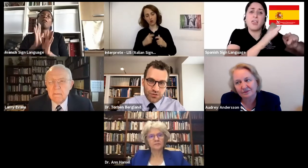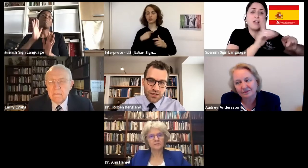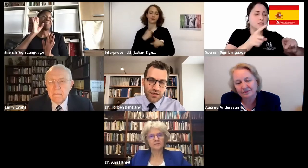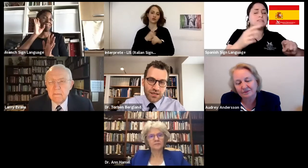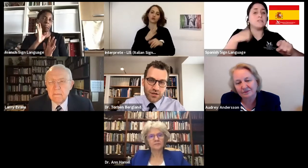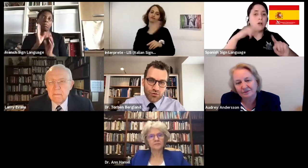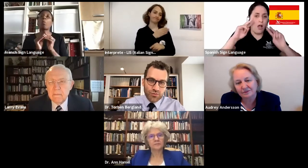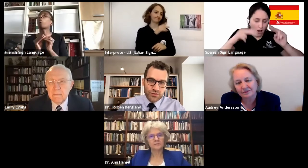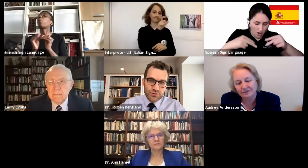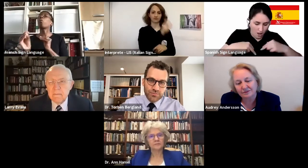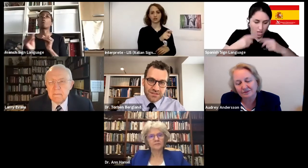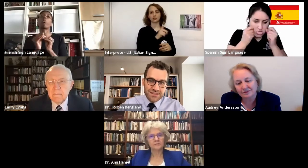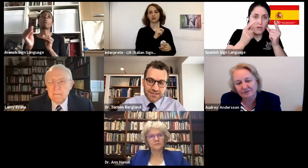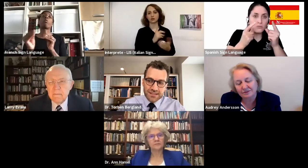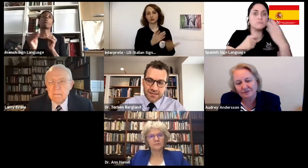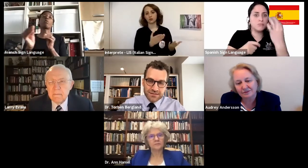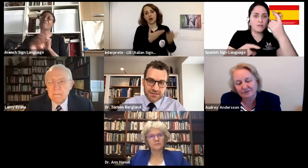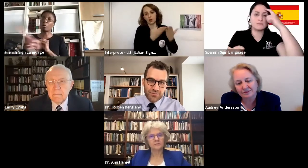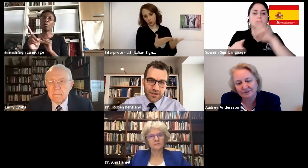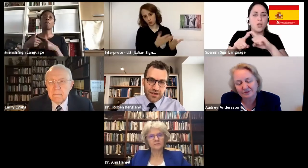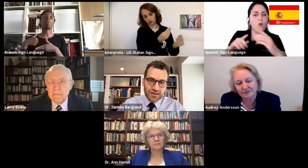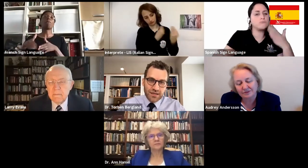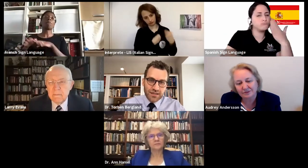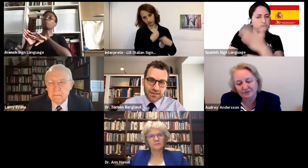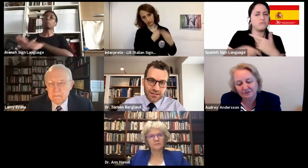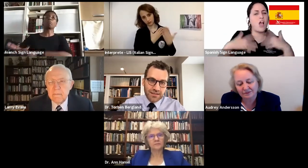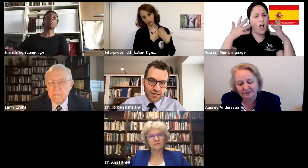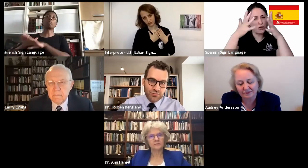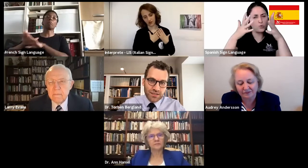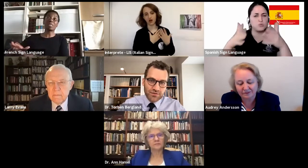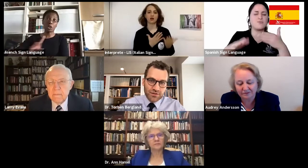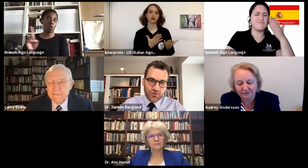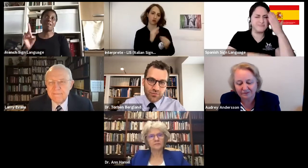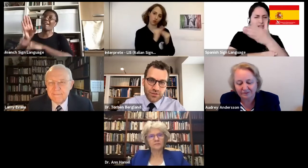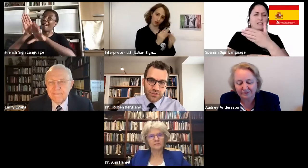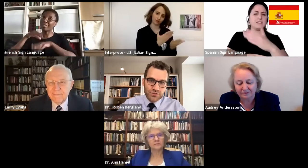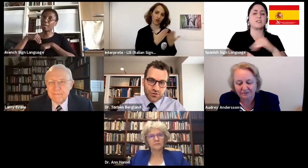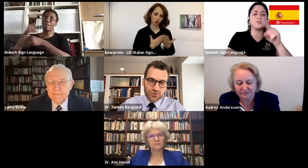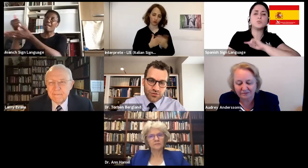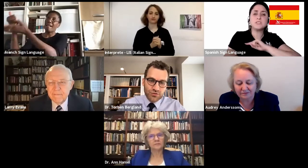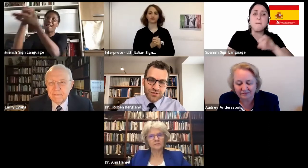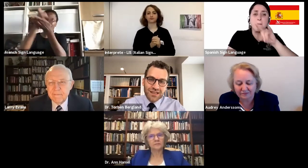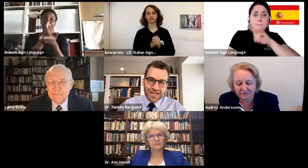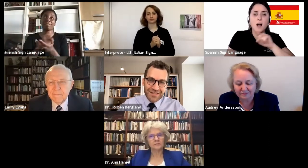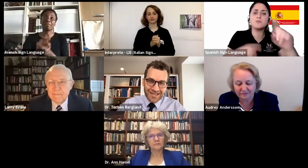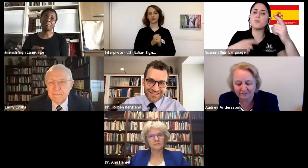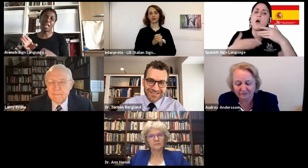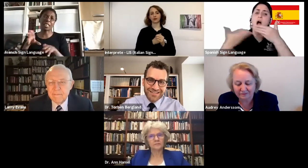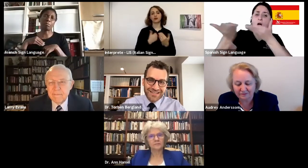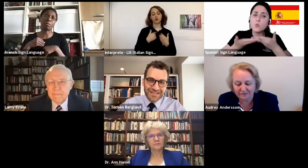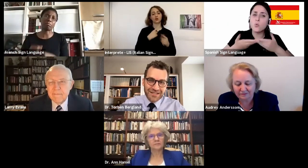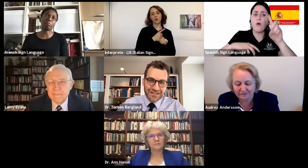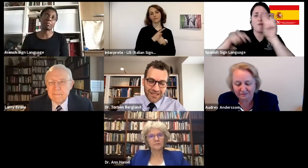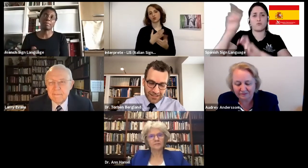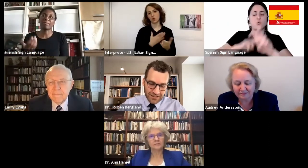you or where you sense that this is something I need, I could benefit from. So don't delay that.